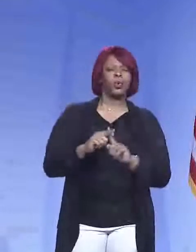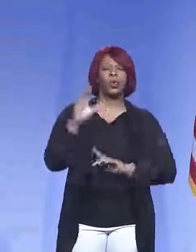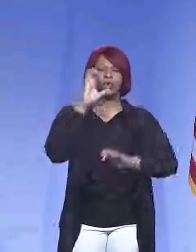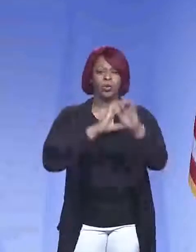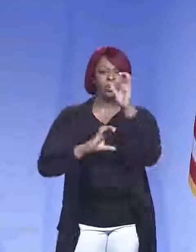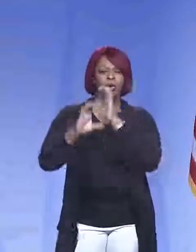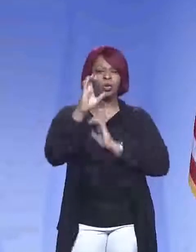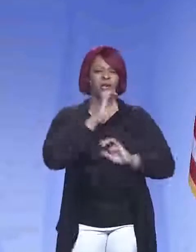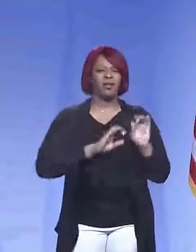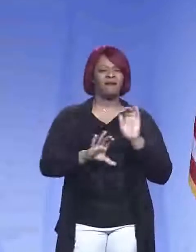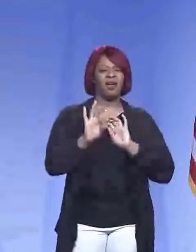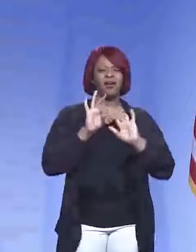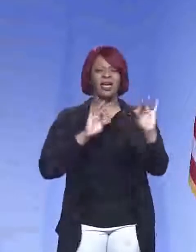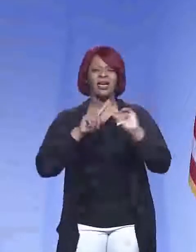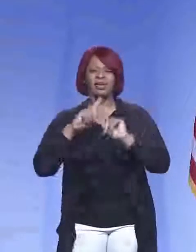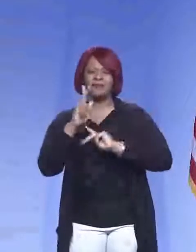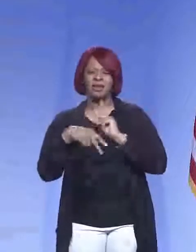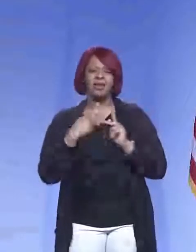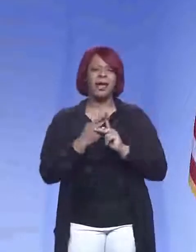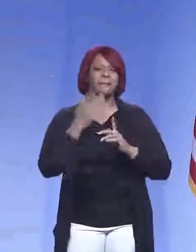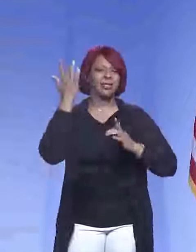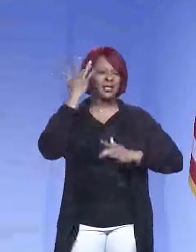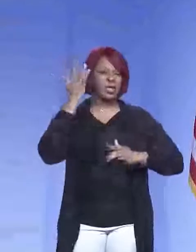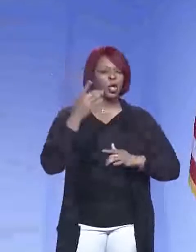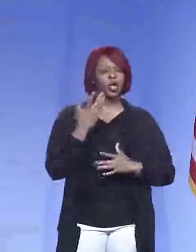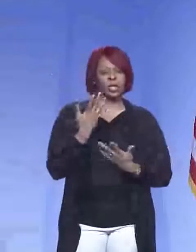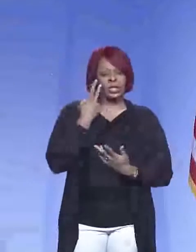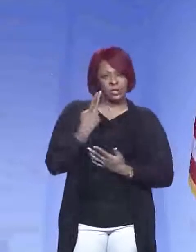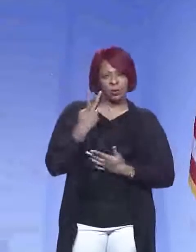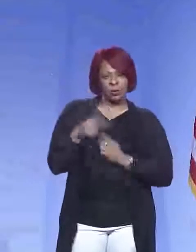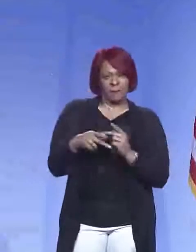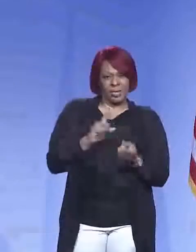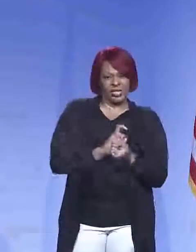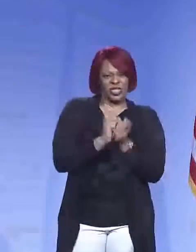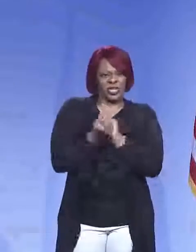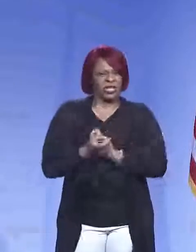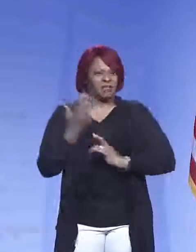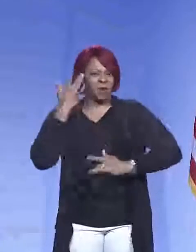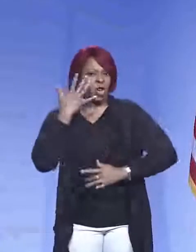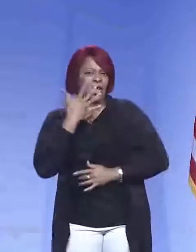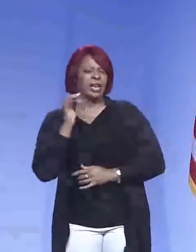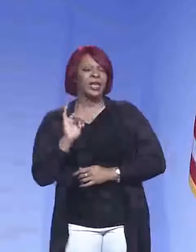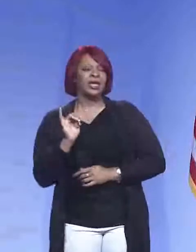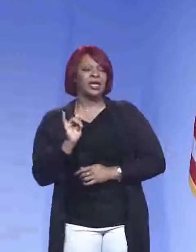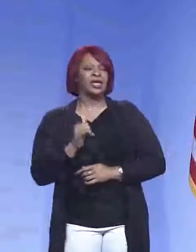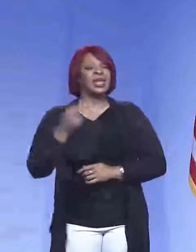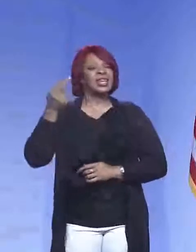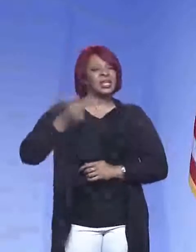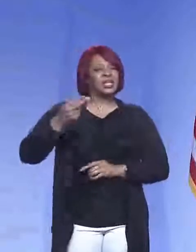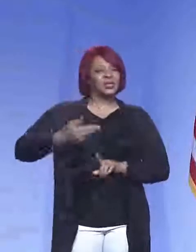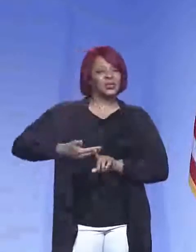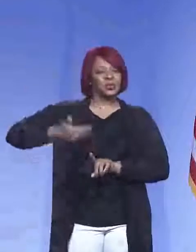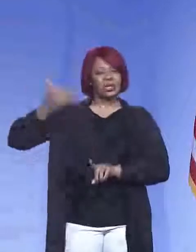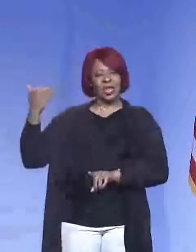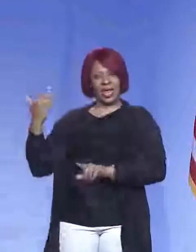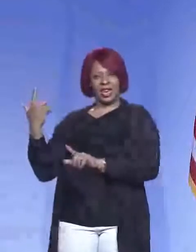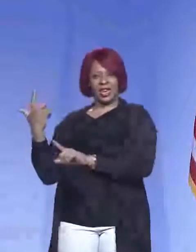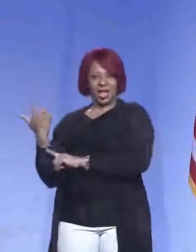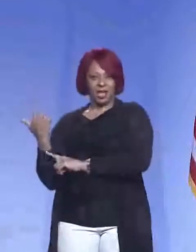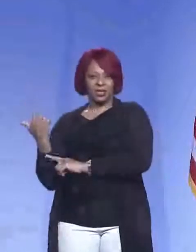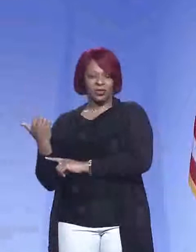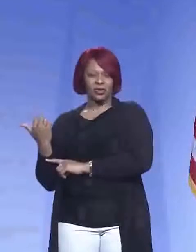for strains and look for changes. And when you look at the history of the last year